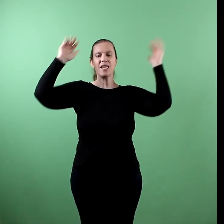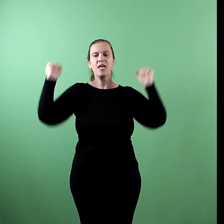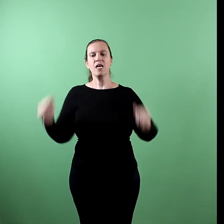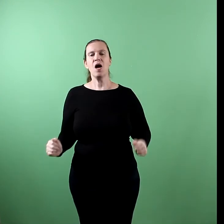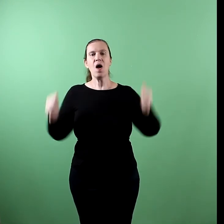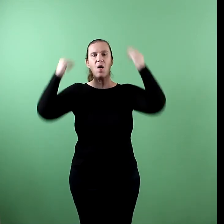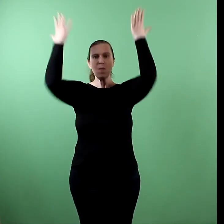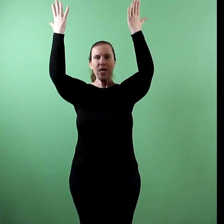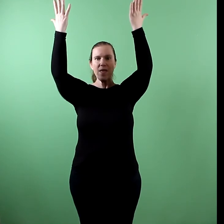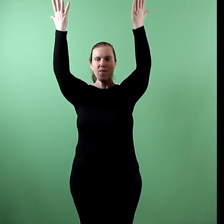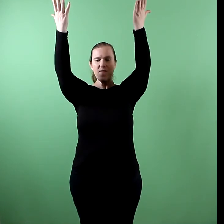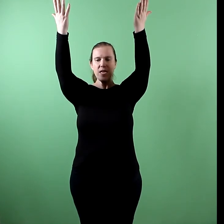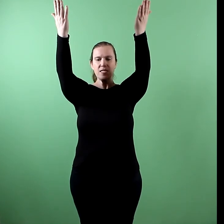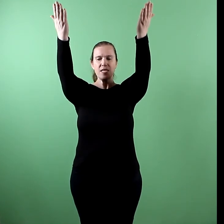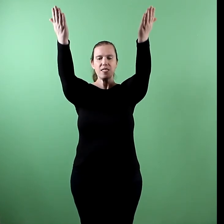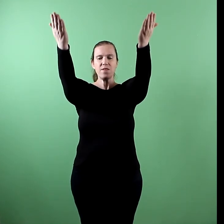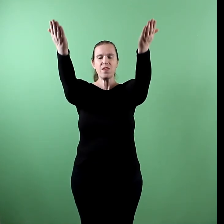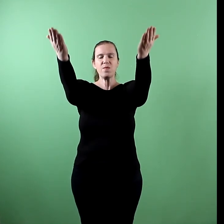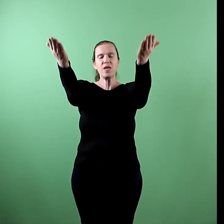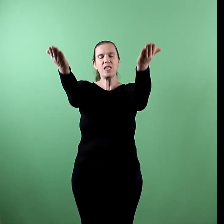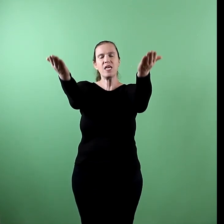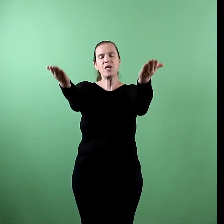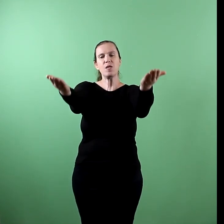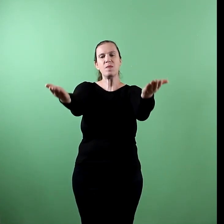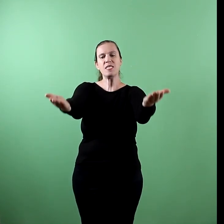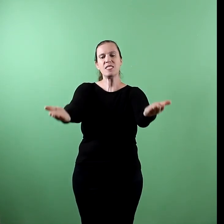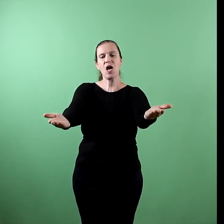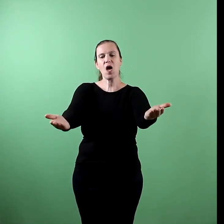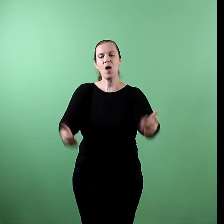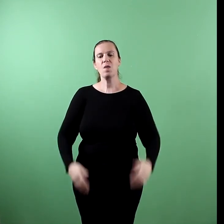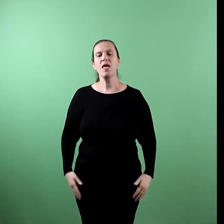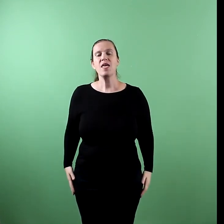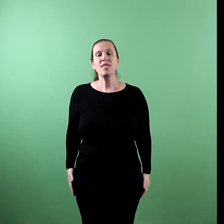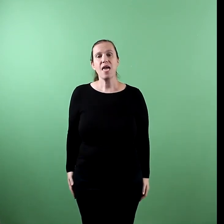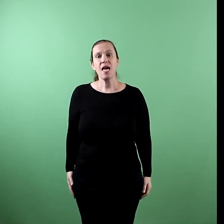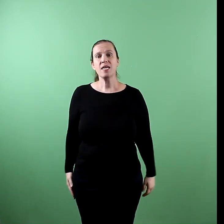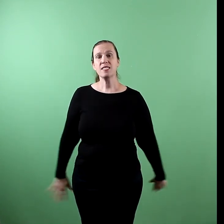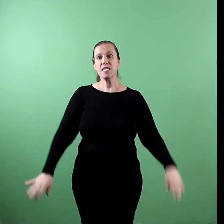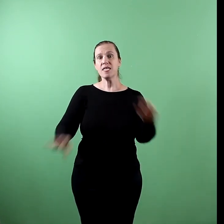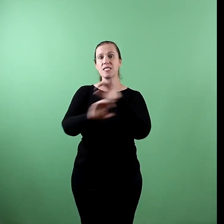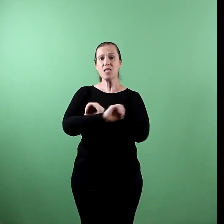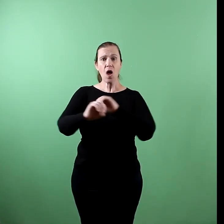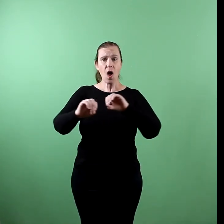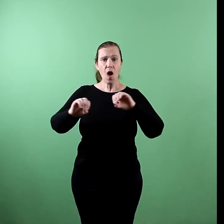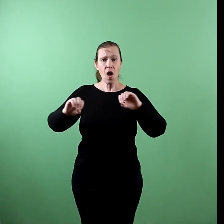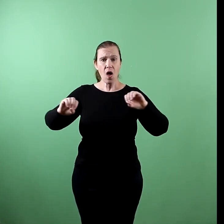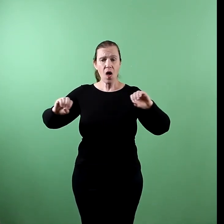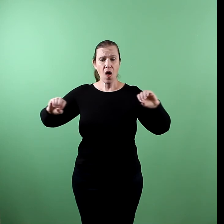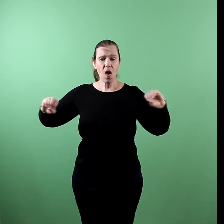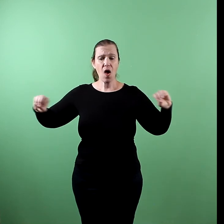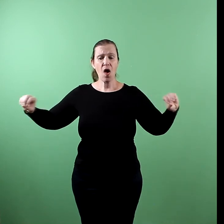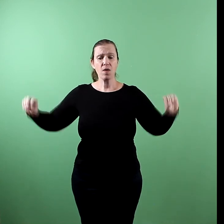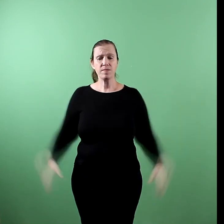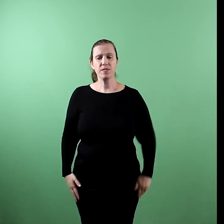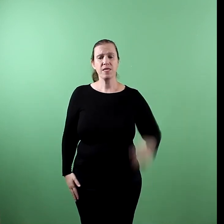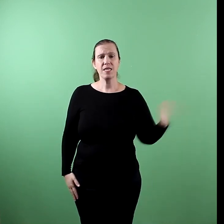hand? Oh, it feels as if it really could be so, yes it's no